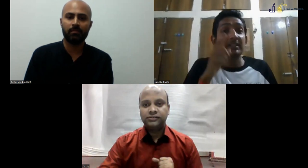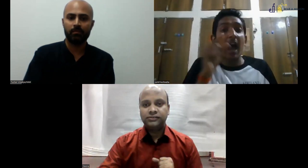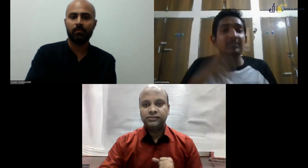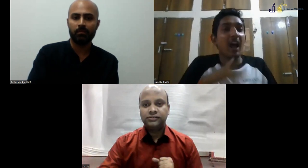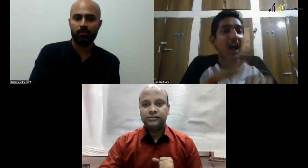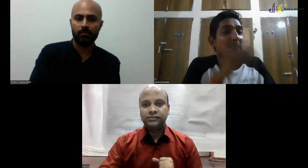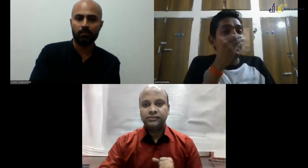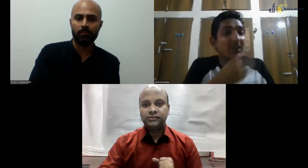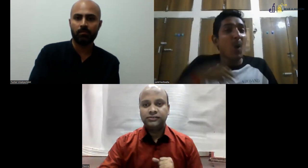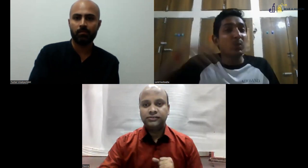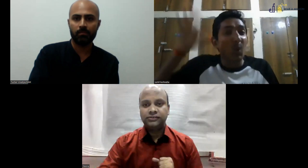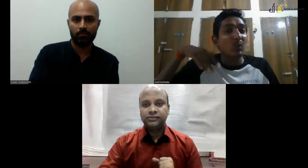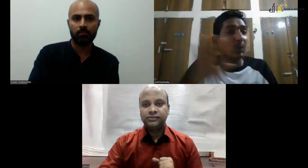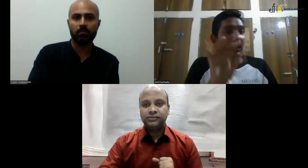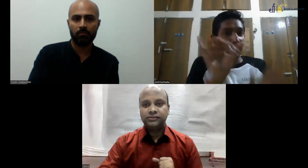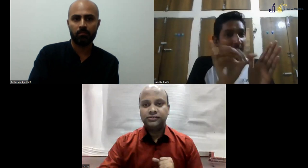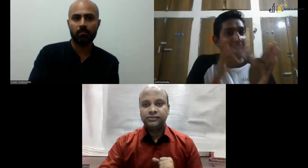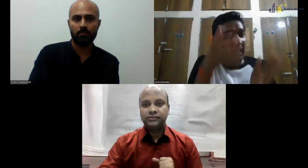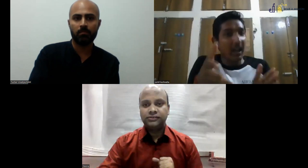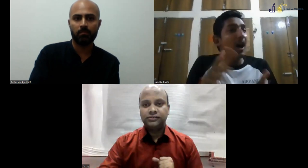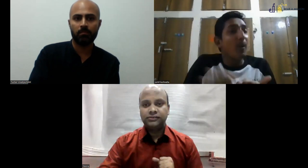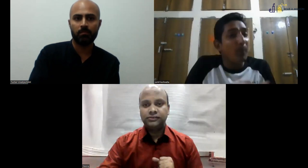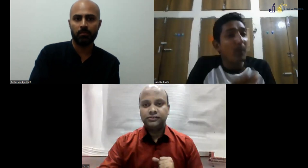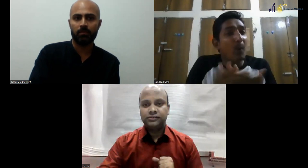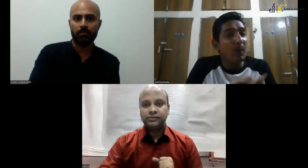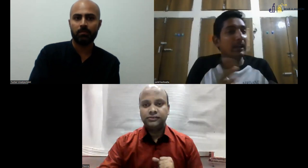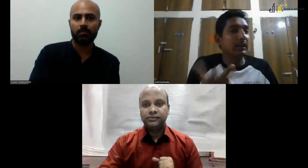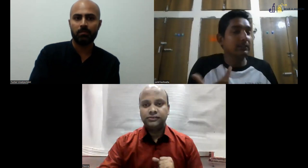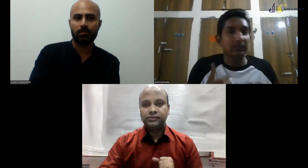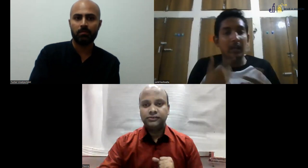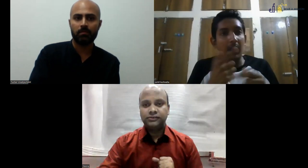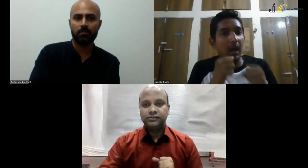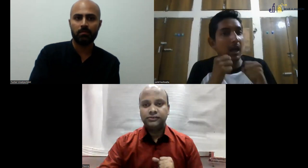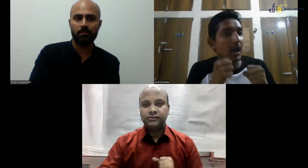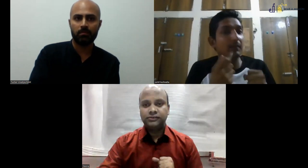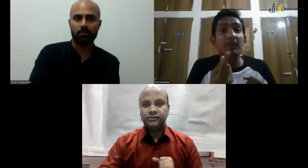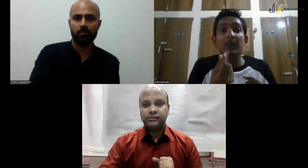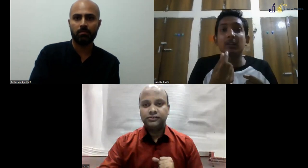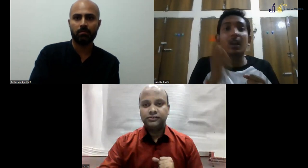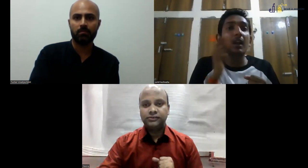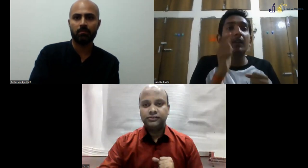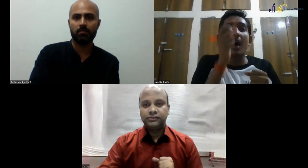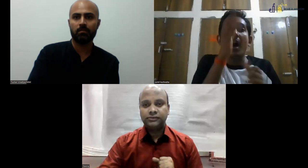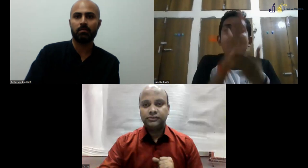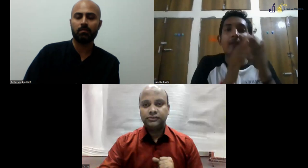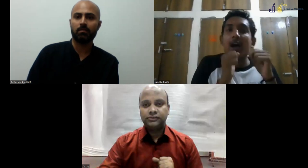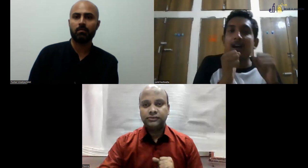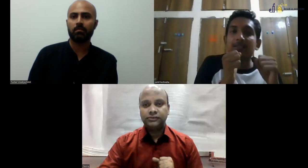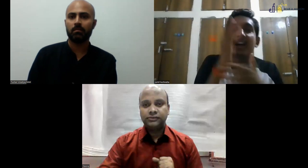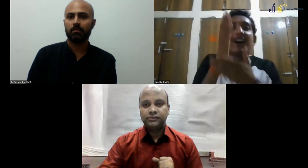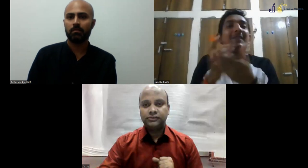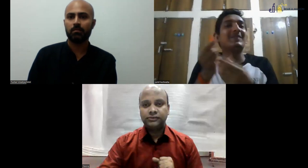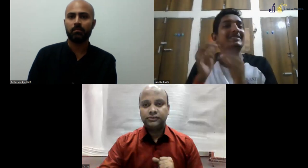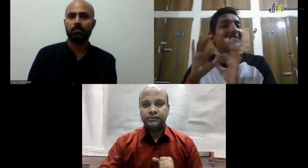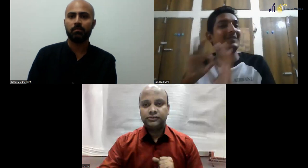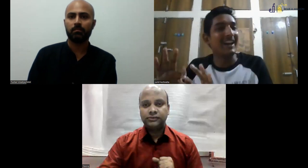accessible videos. So also we asked our relatives to help us to let us go outside.